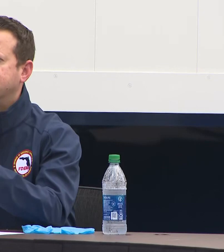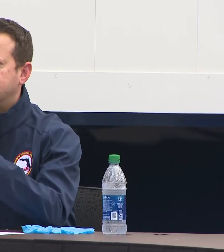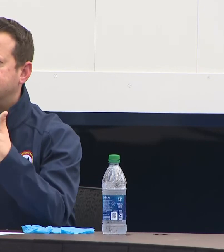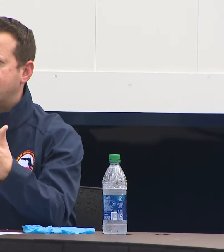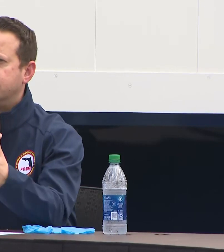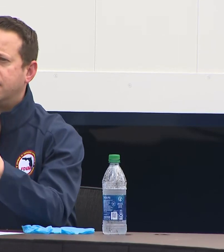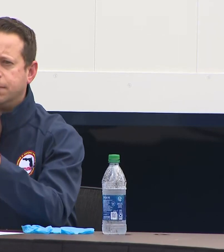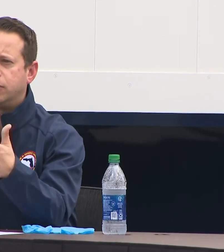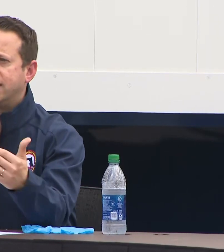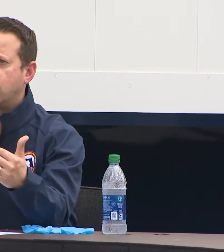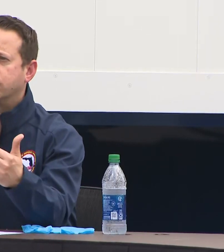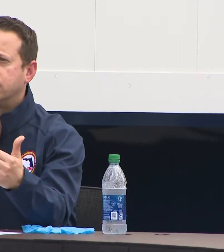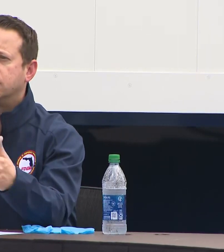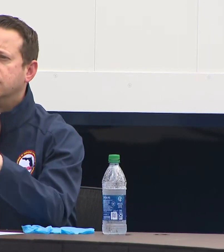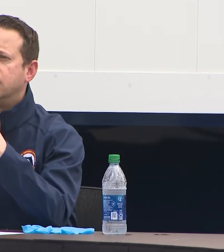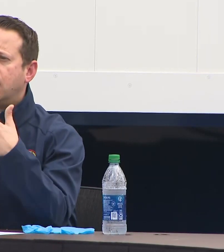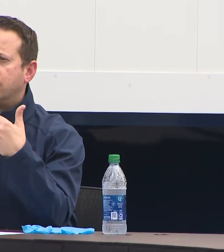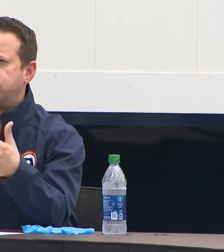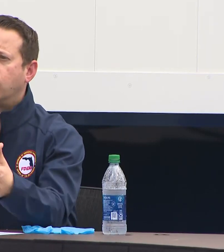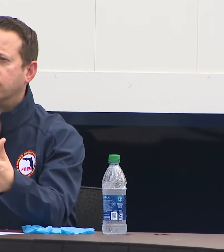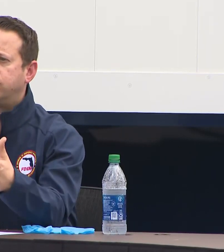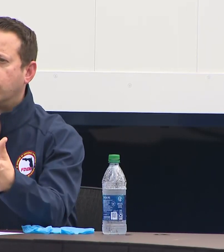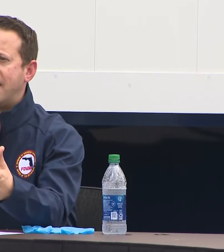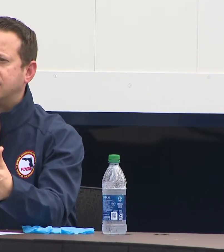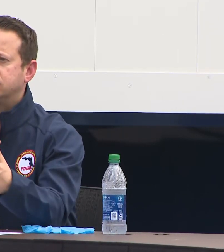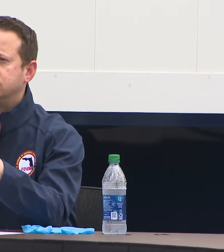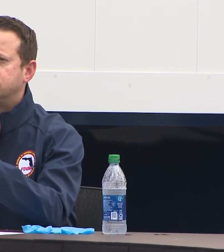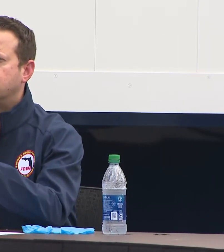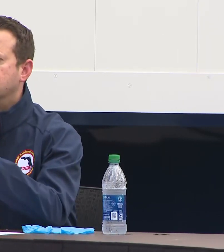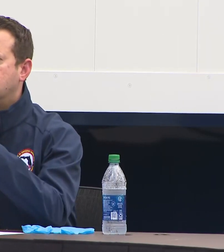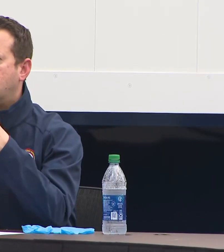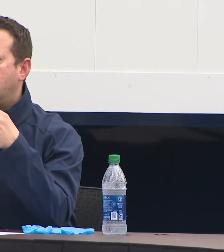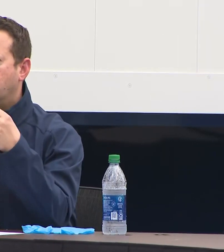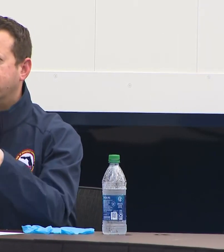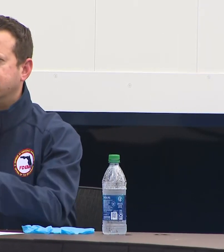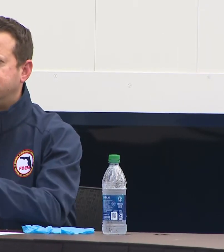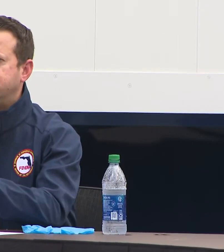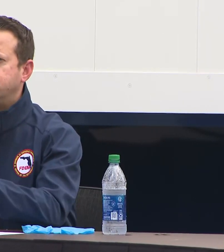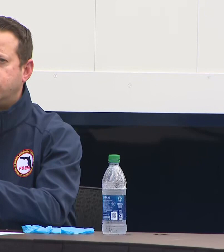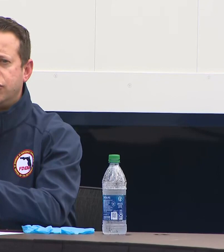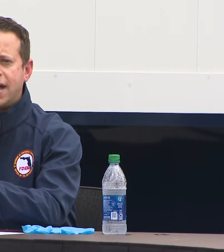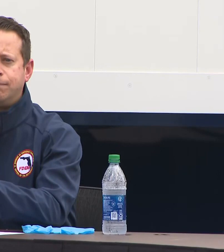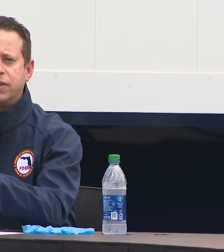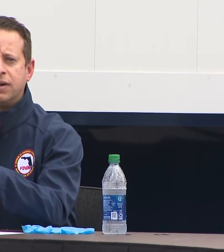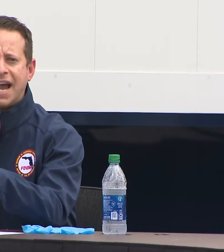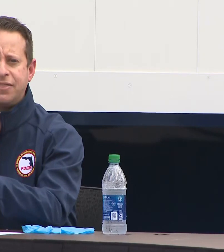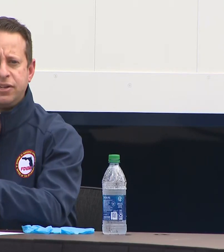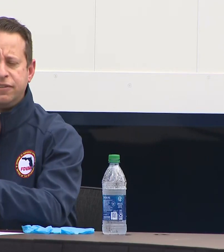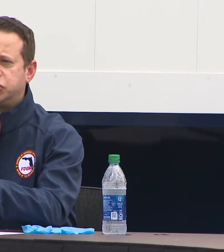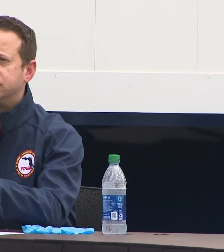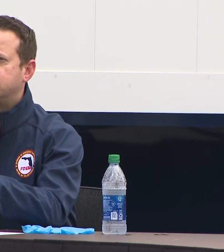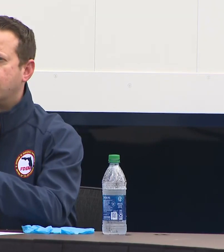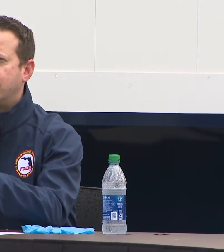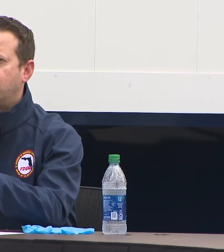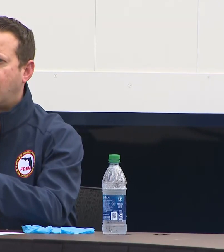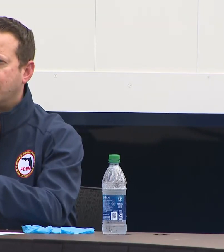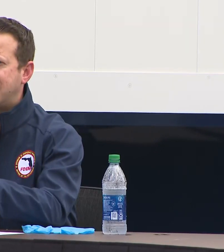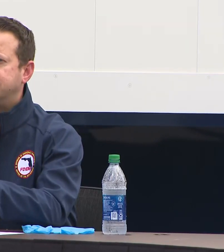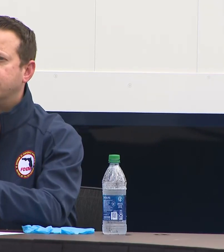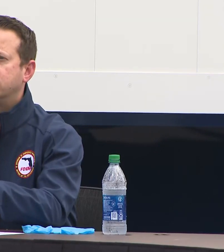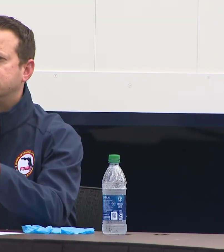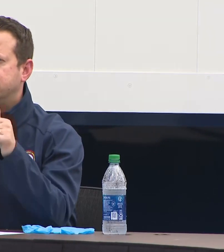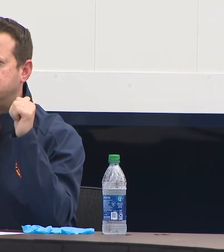are competing against everybody but Antarctica for masks. And so we're going to continue to do that at the division. It's our